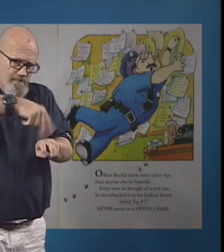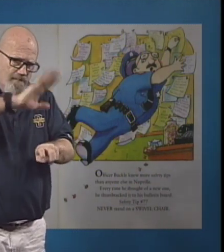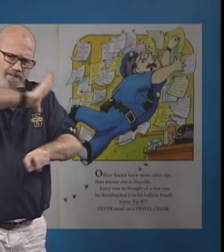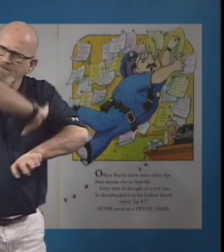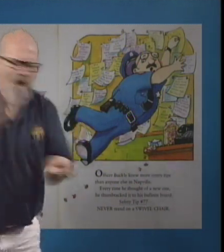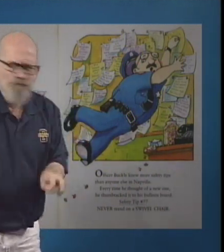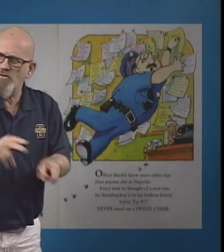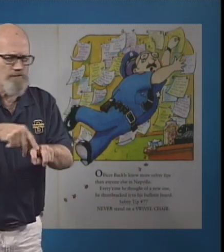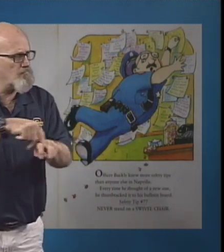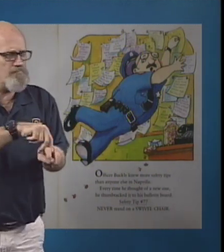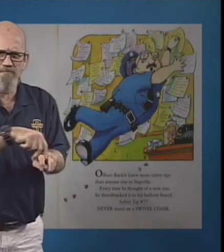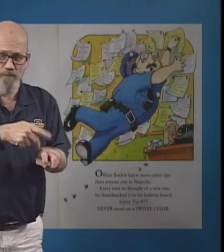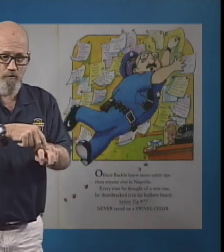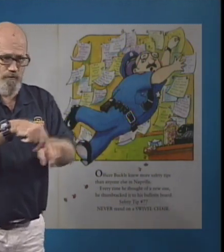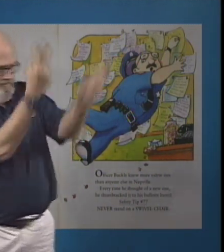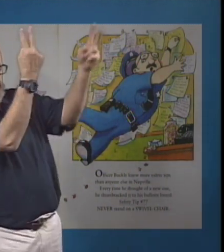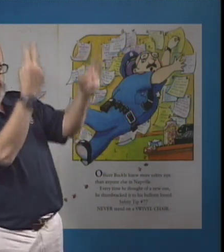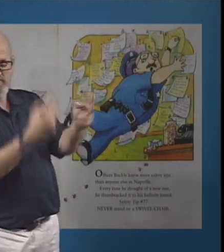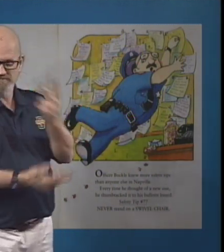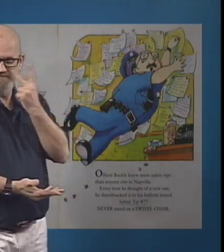Never stand on a swivel chair.